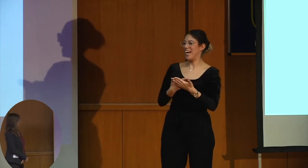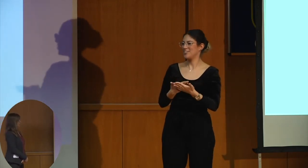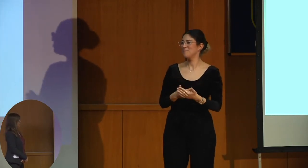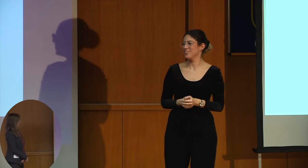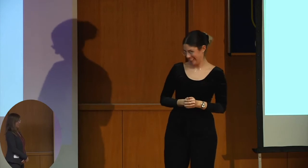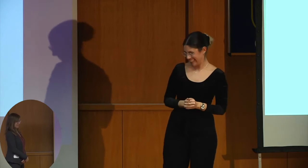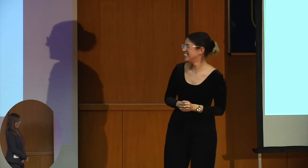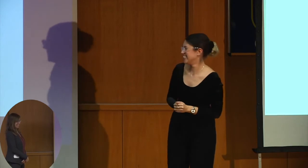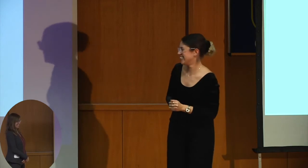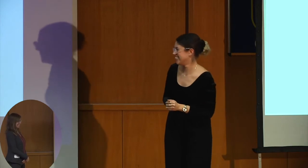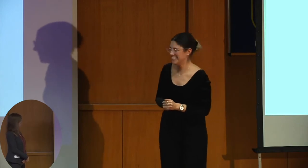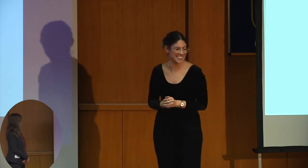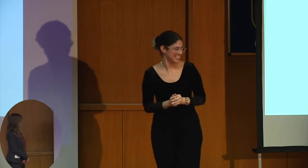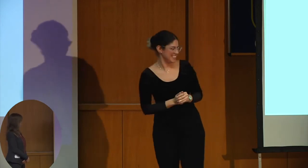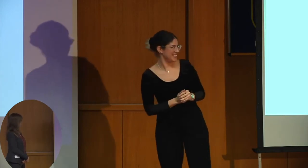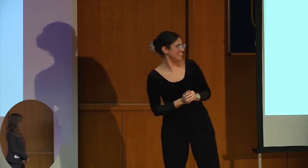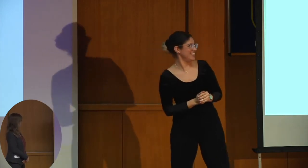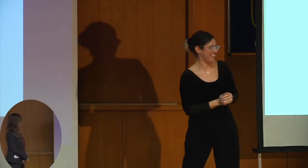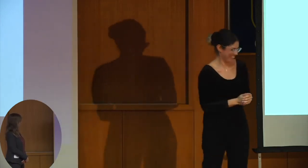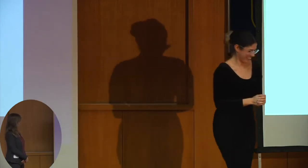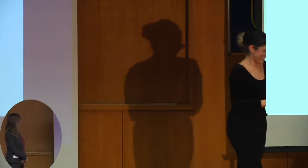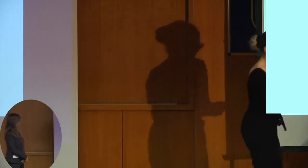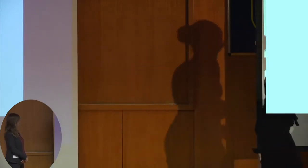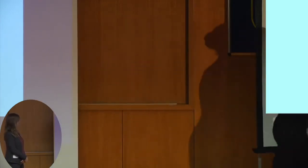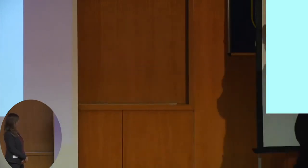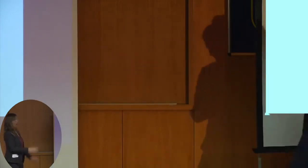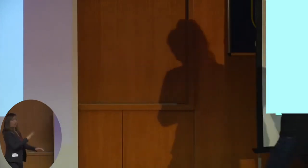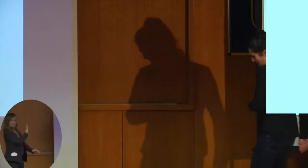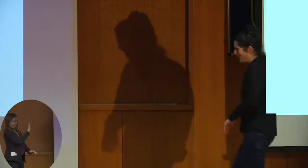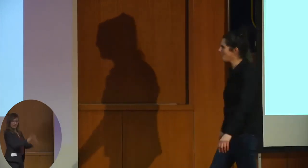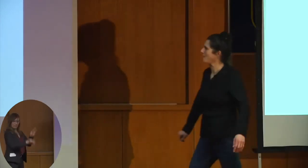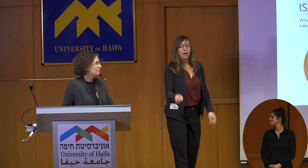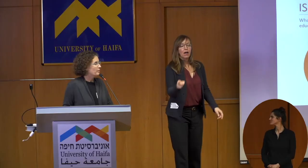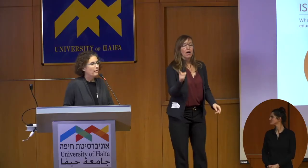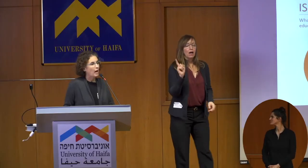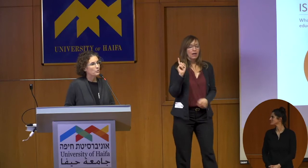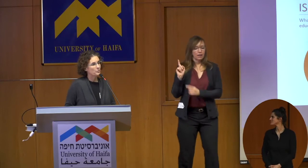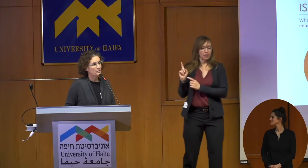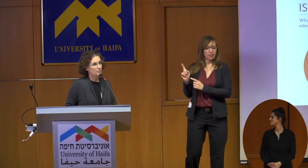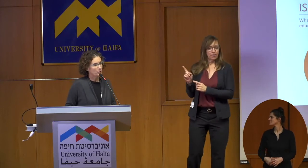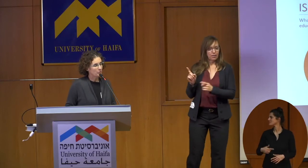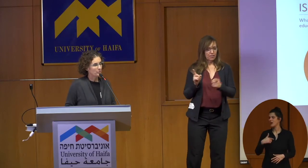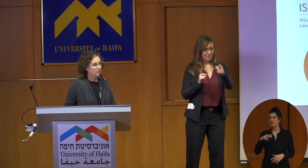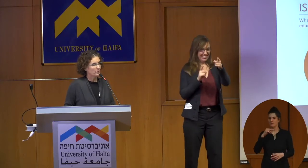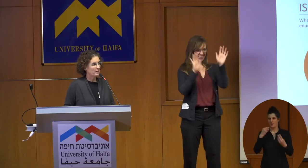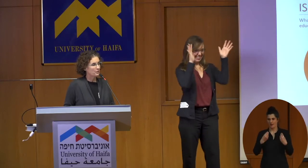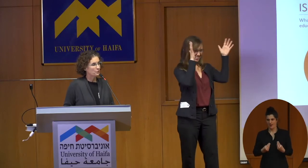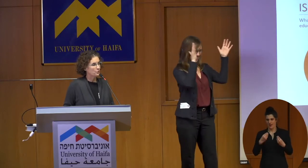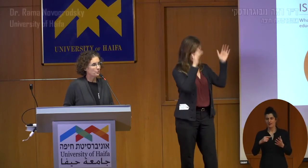And now, our findings. Over to Amma. I will speak slower, because my English is not